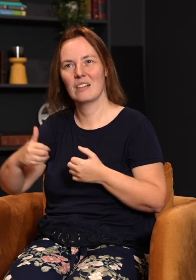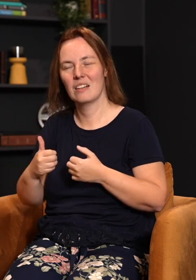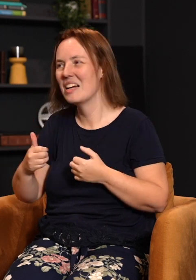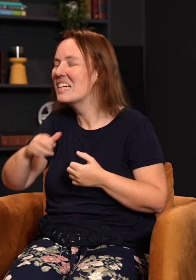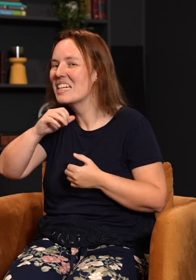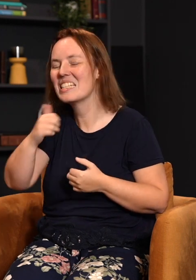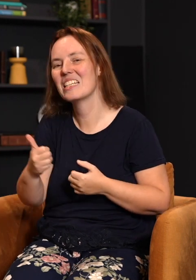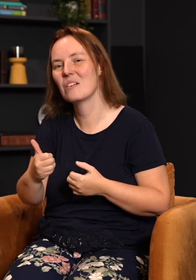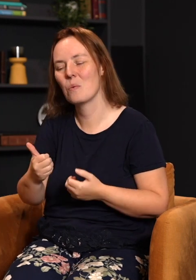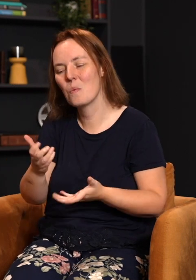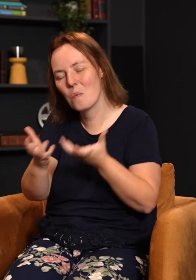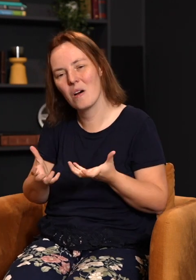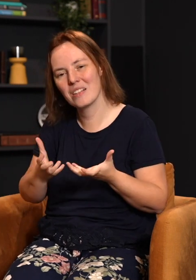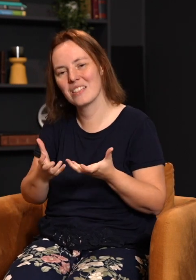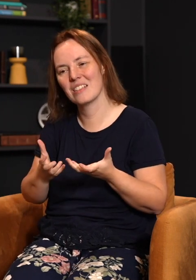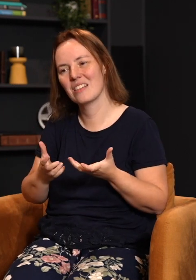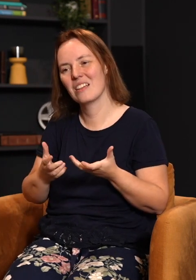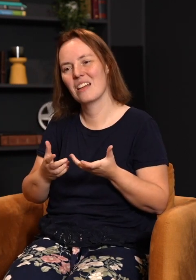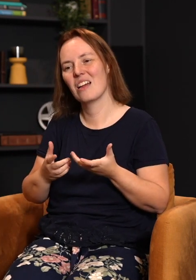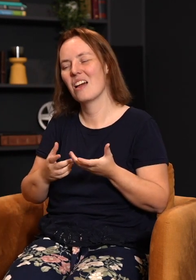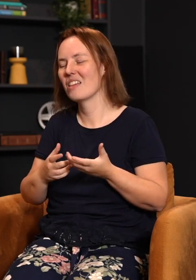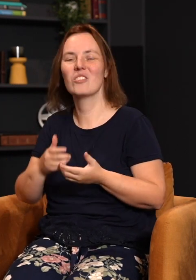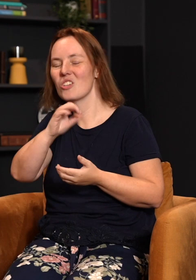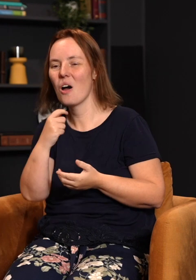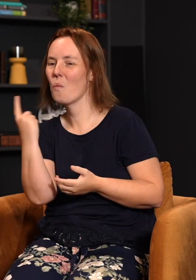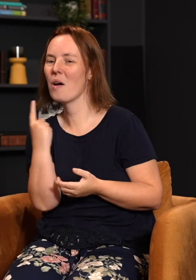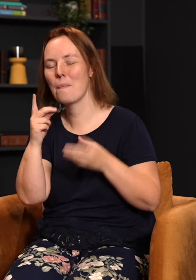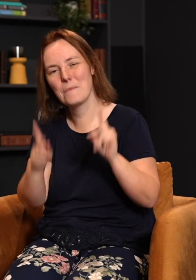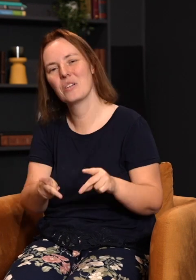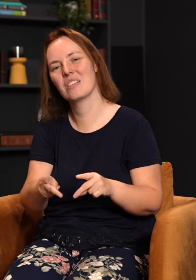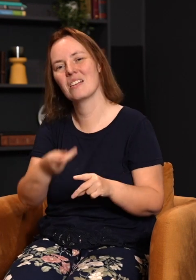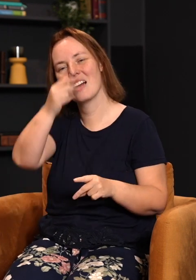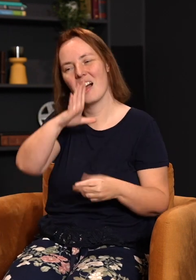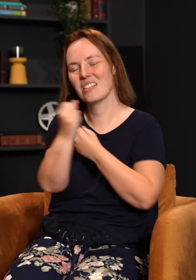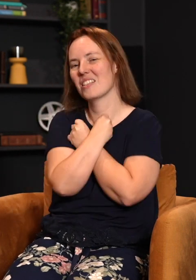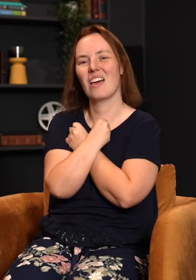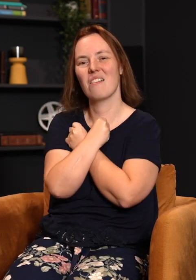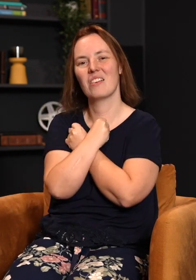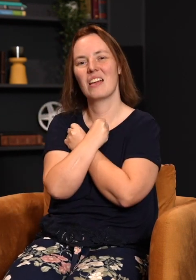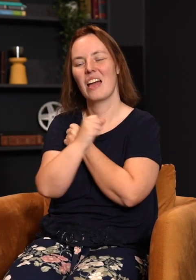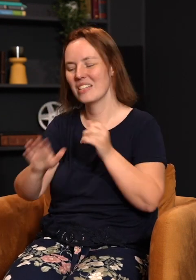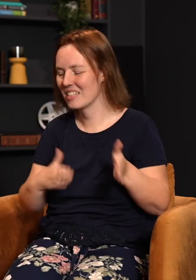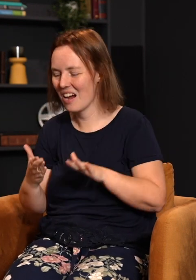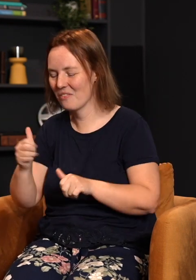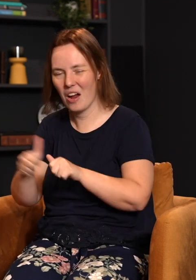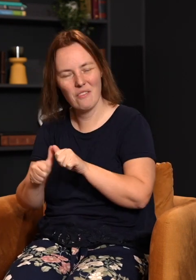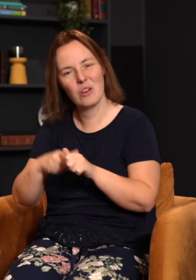without anybody outside these walls. There's not a single person, race, color, creed, religion, doesn't matter who they are. He died for